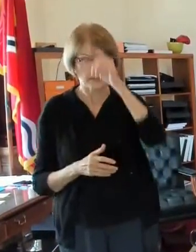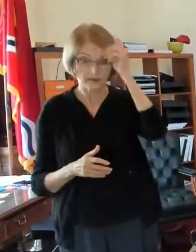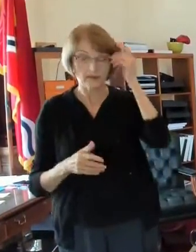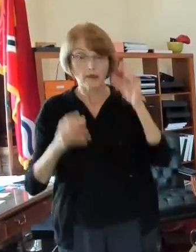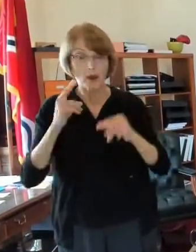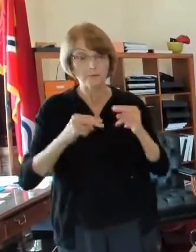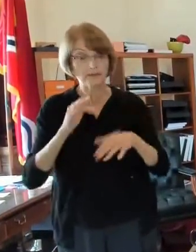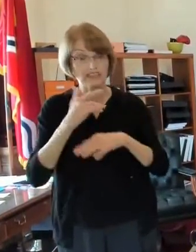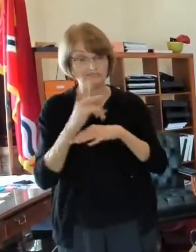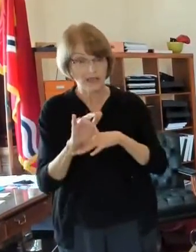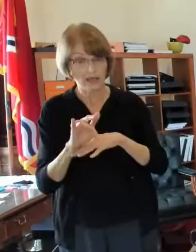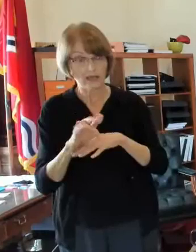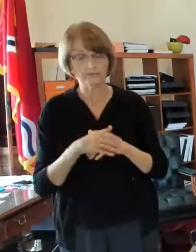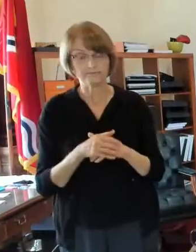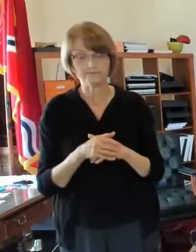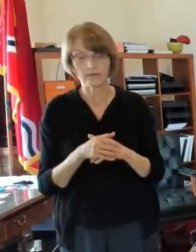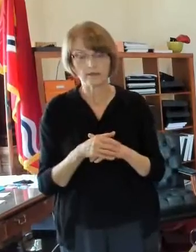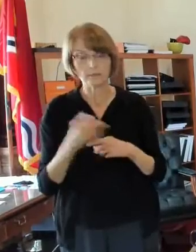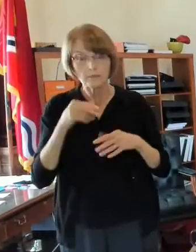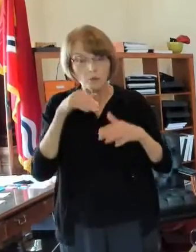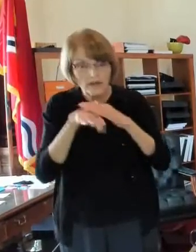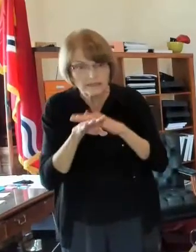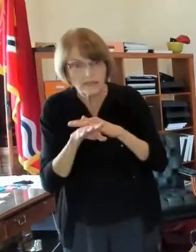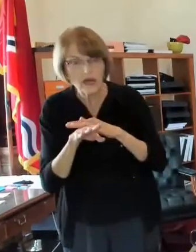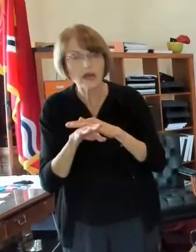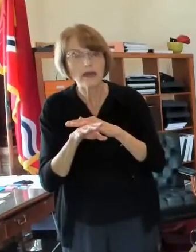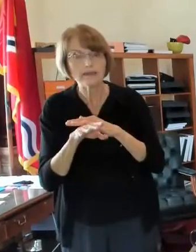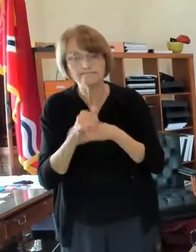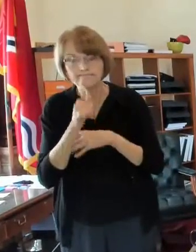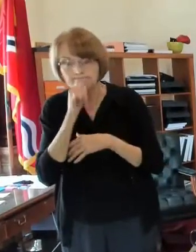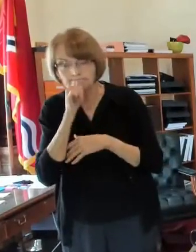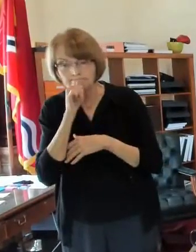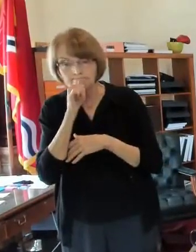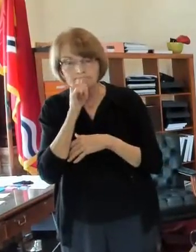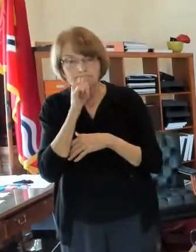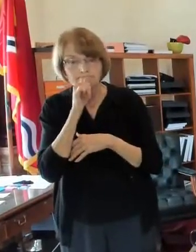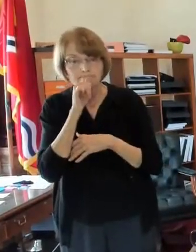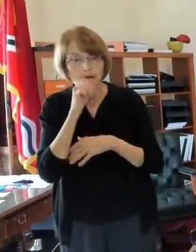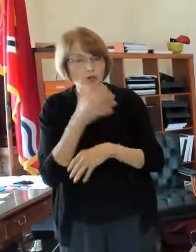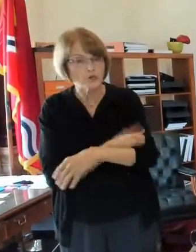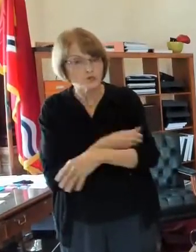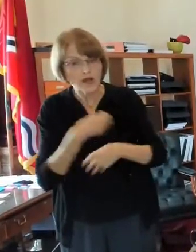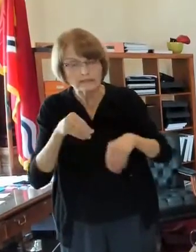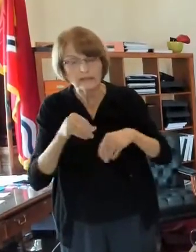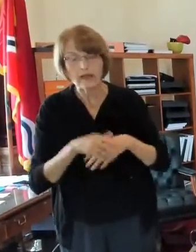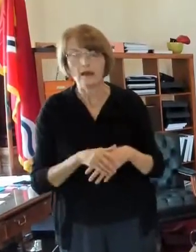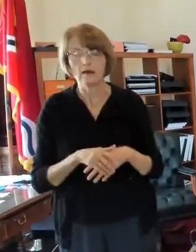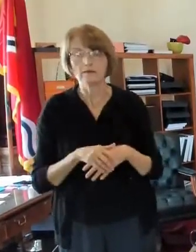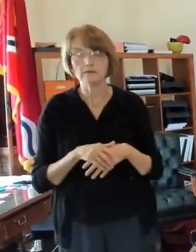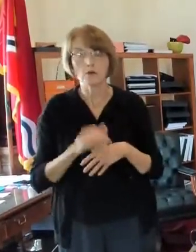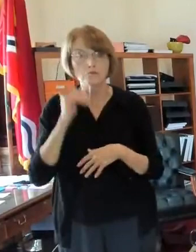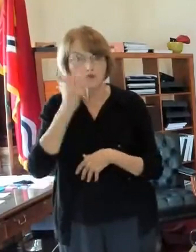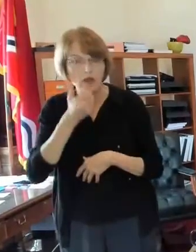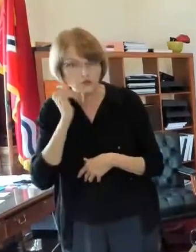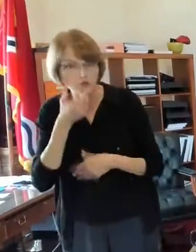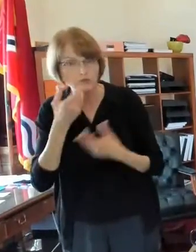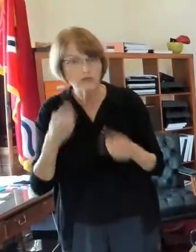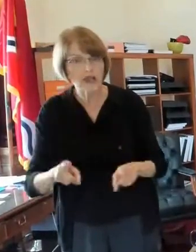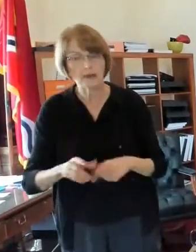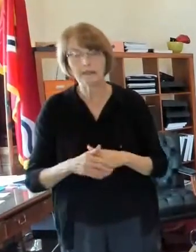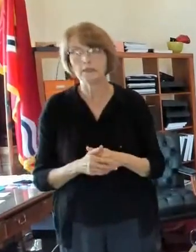drug sales uh sometimes prostitution um